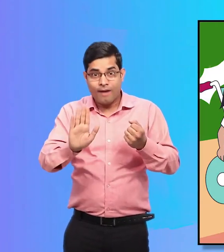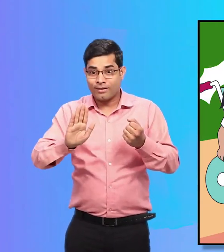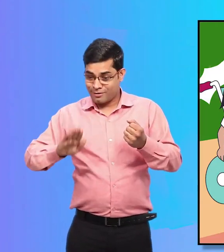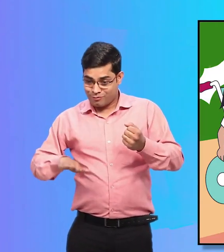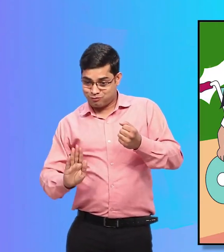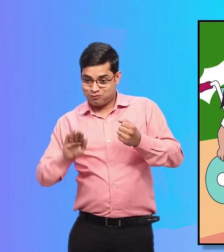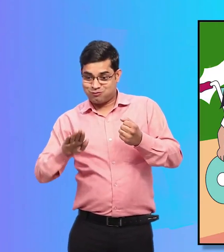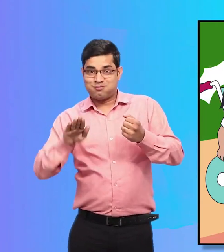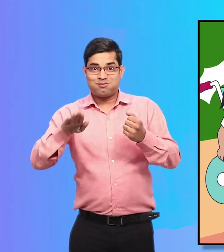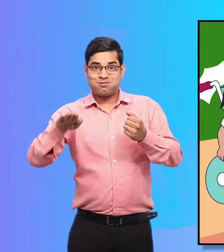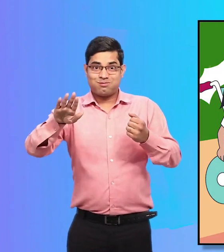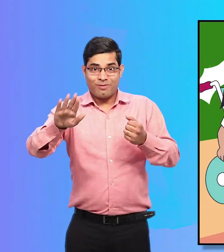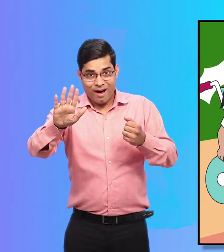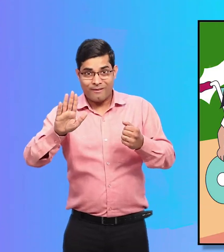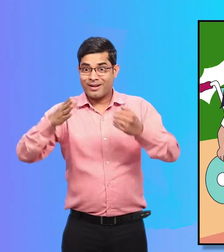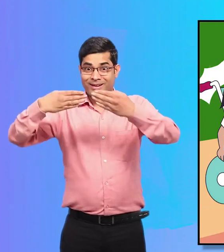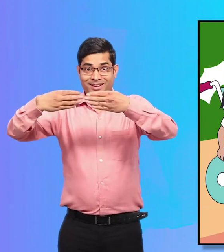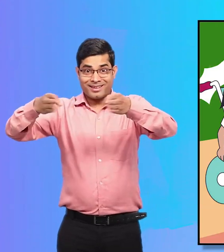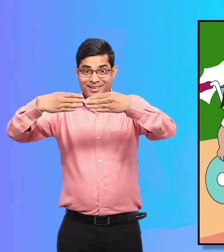has a foldable ramp and wider doors.